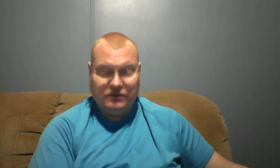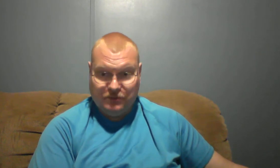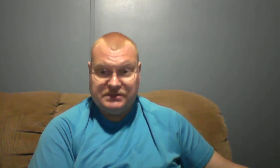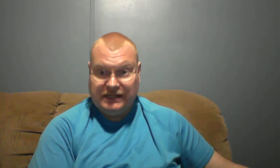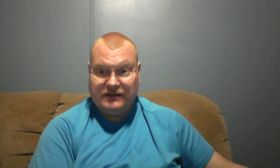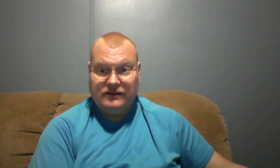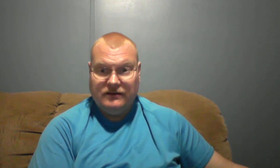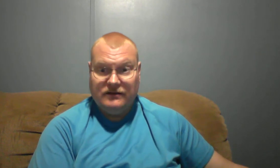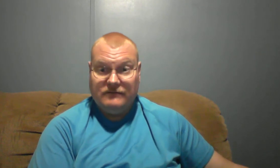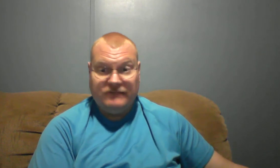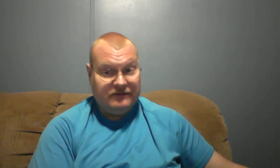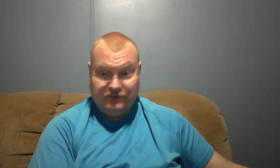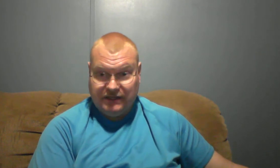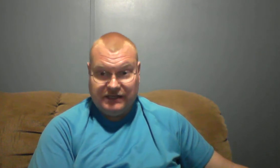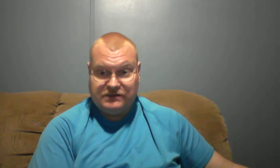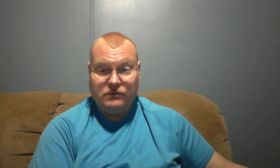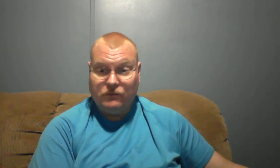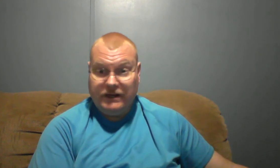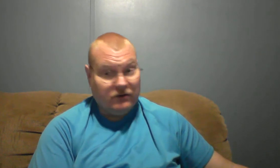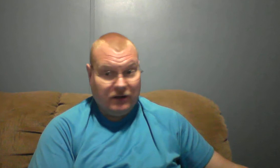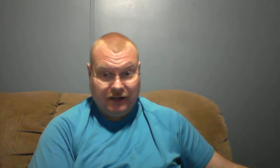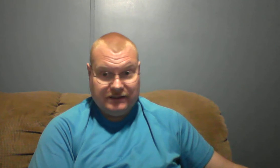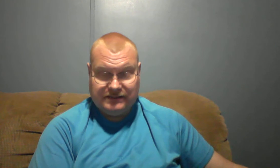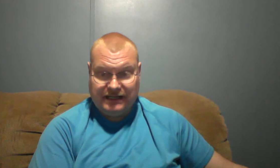% faithful to us when we are not to him